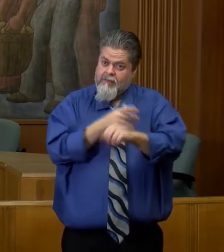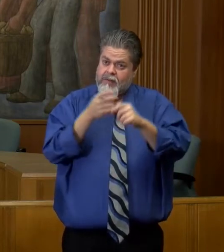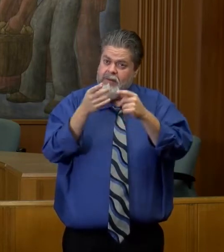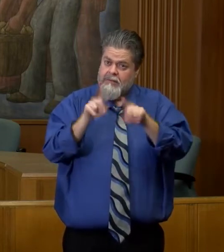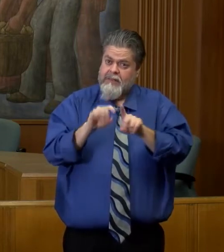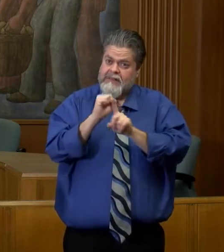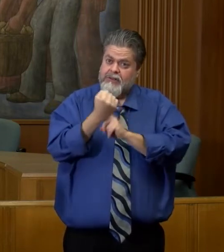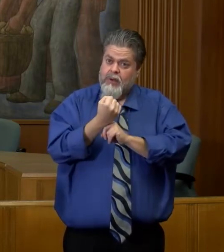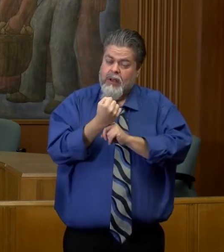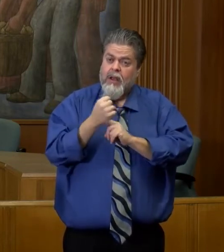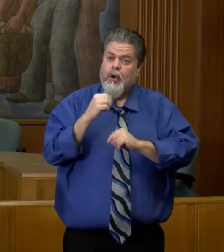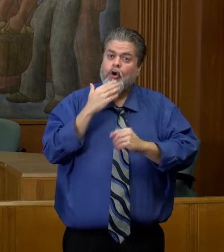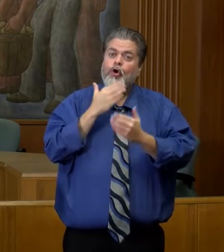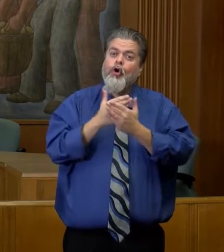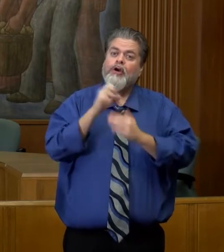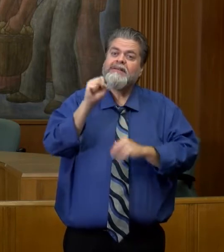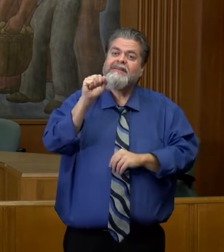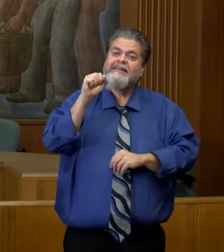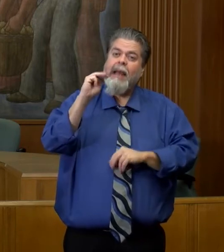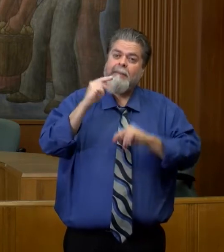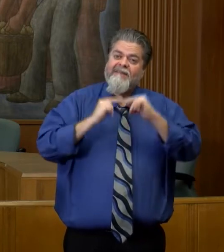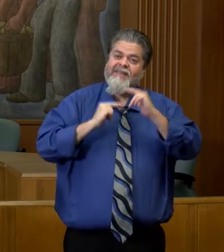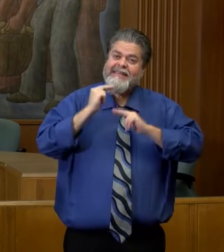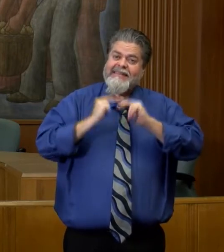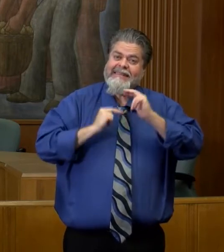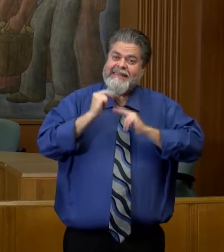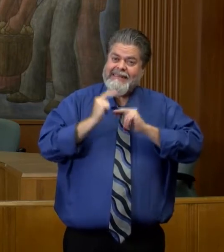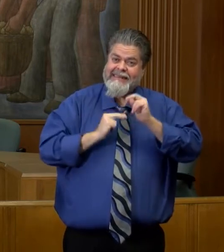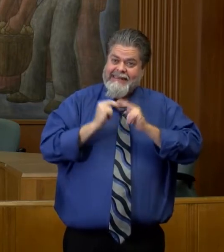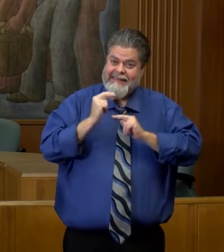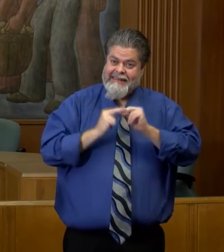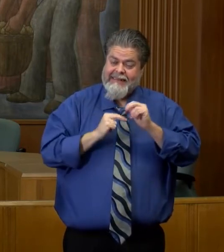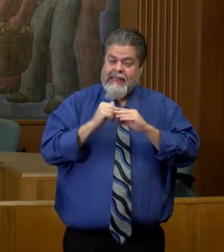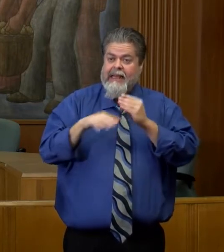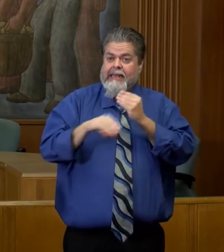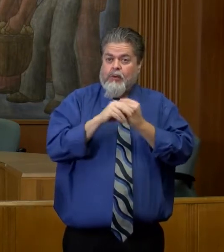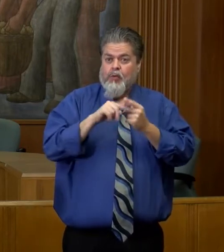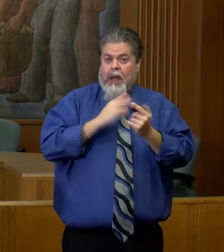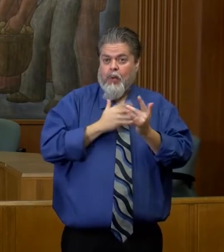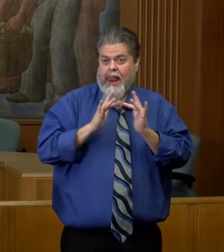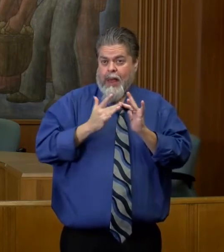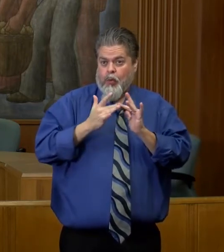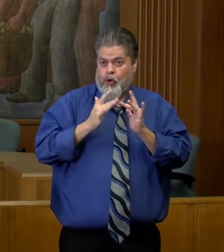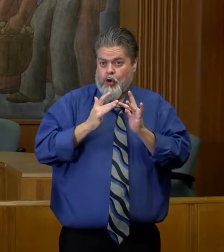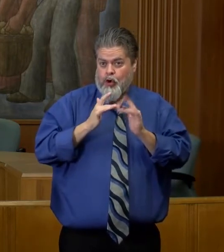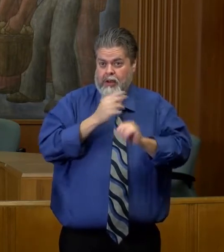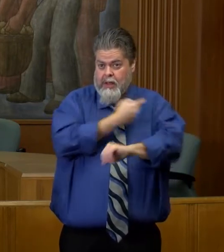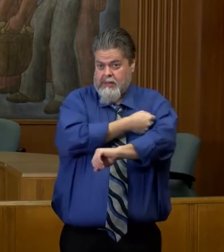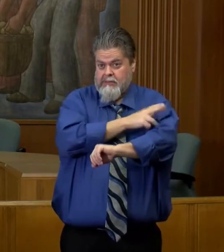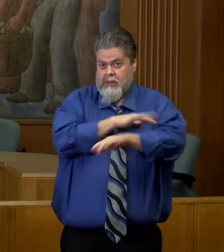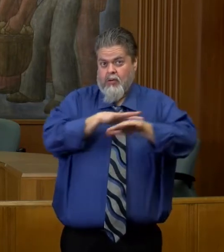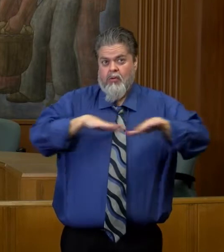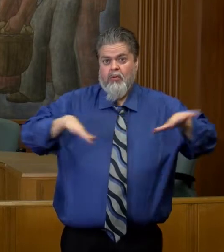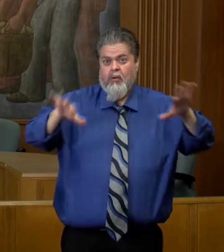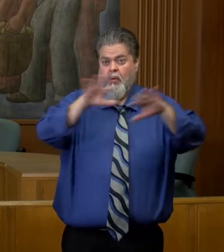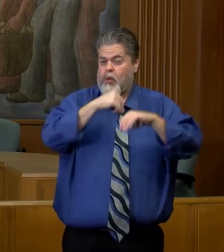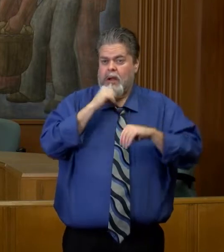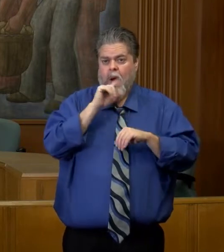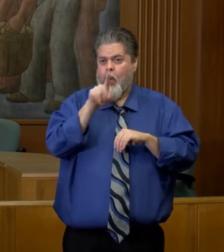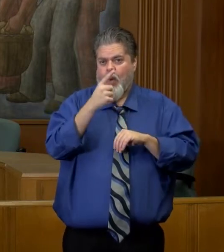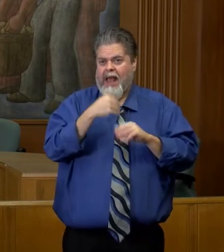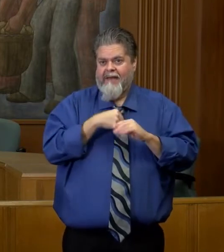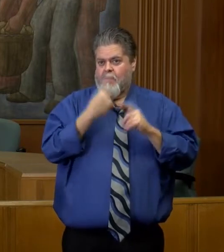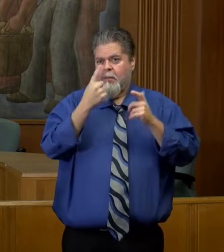our Good Sam facilities, Good Samaritan facilities, in addition to our network facilities. As you know, we not only have the